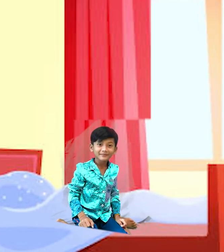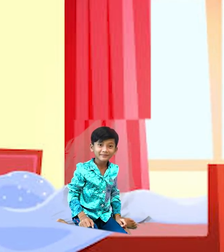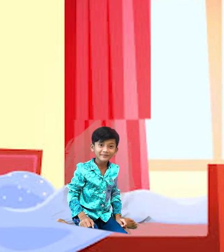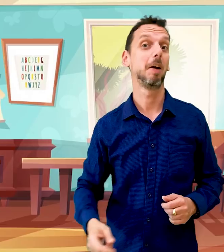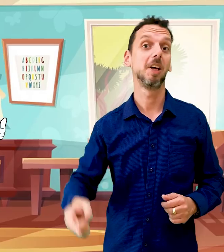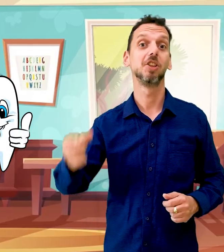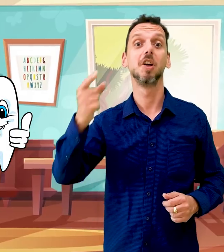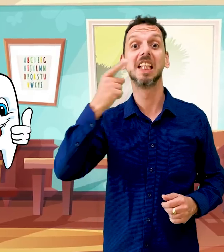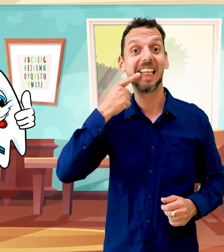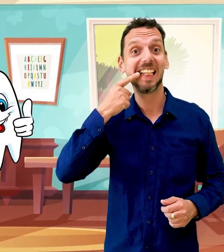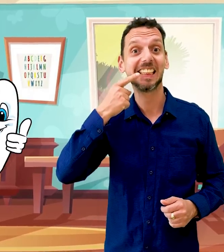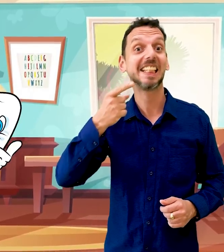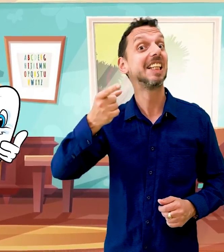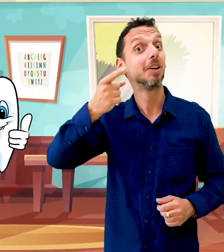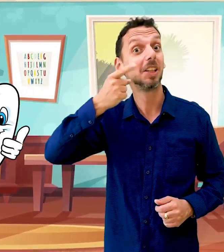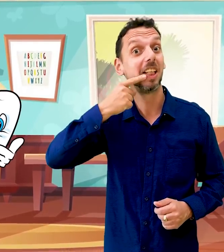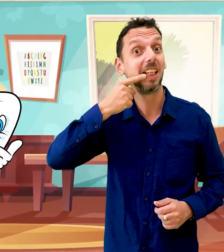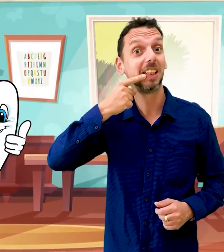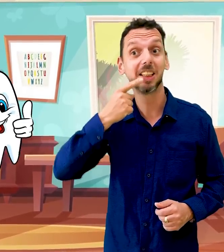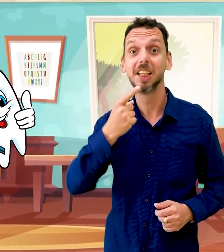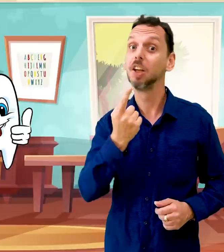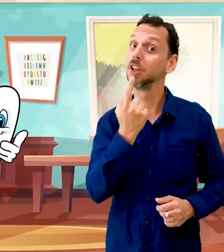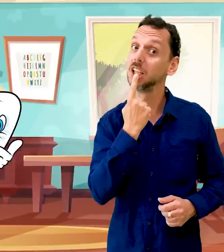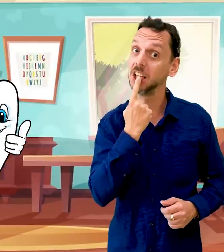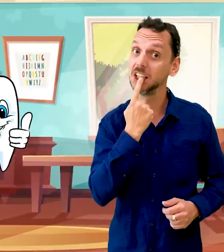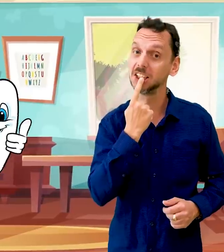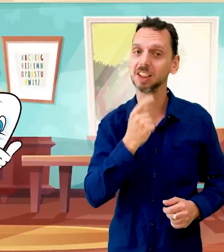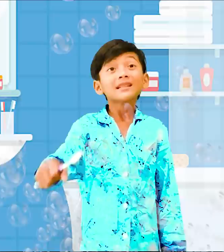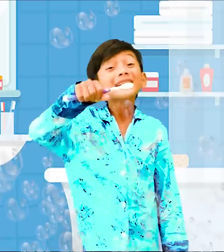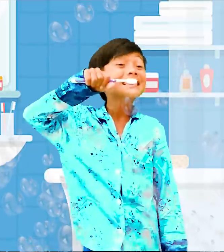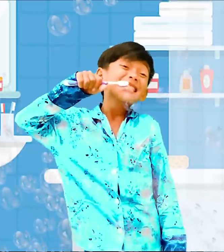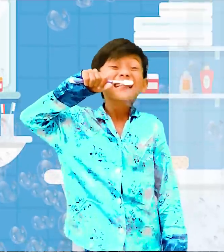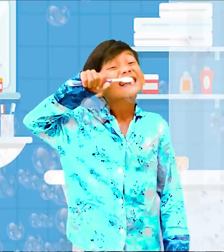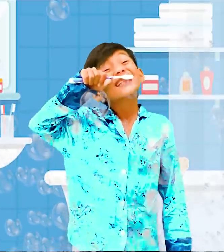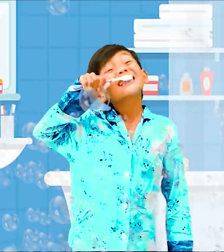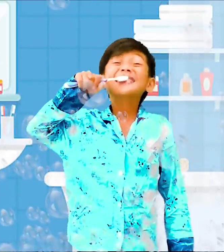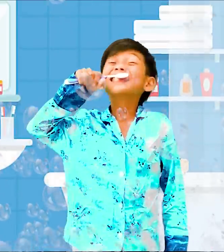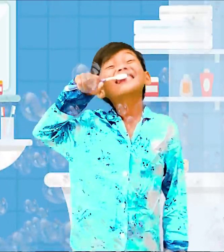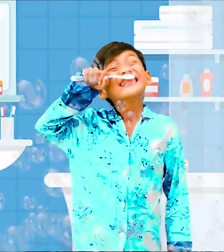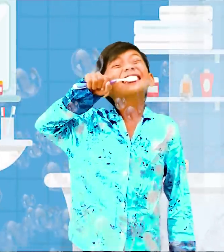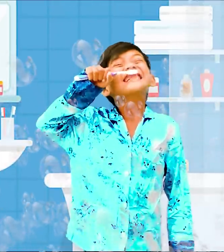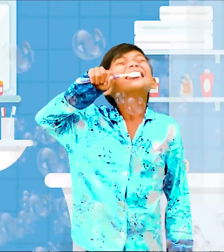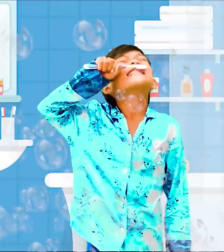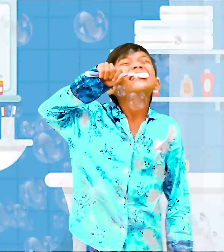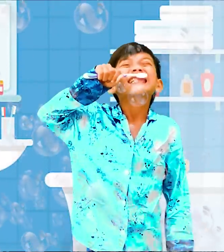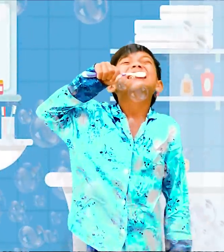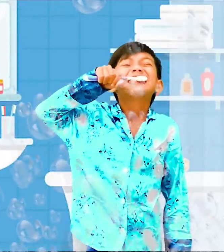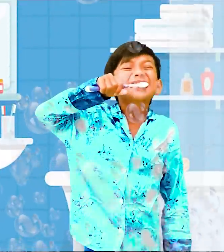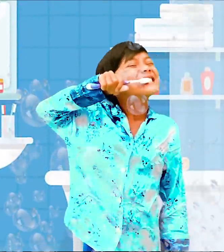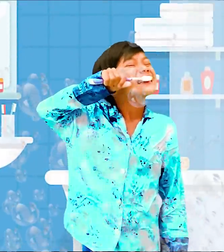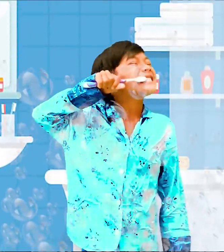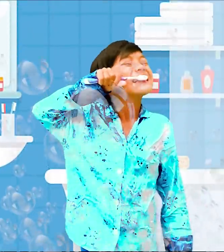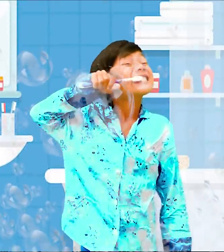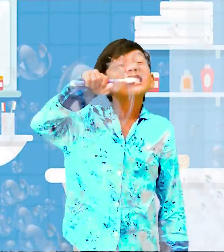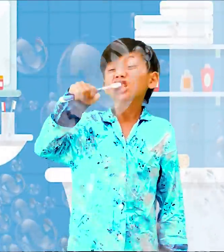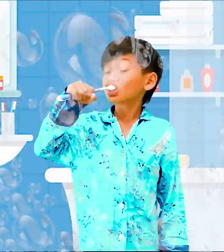Go brush your teeth, your teeth, your teeth Let's brush your teeth, your teeth, your teeth